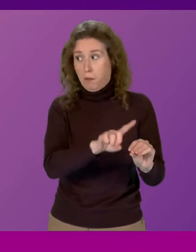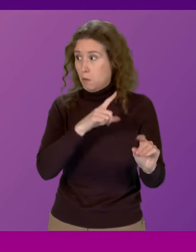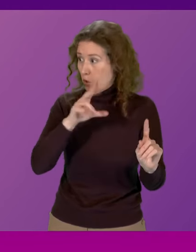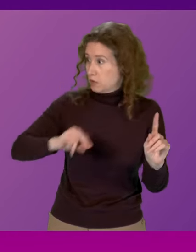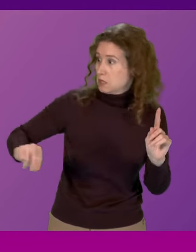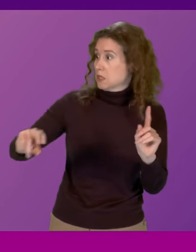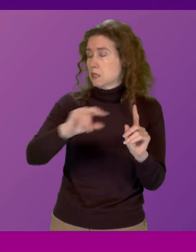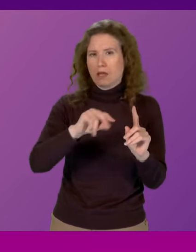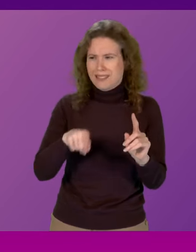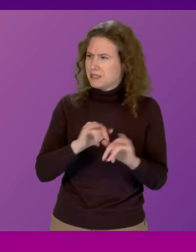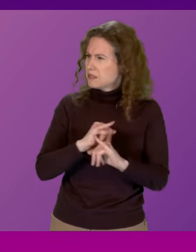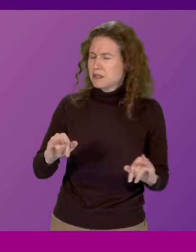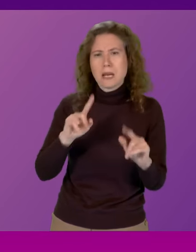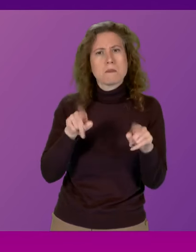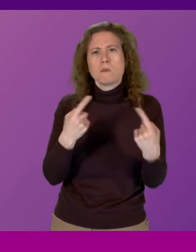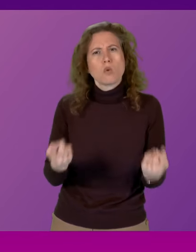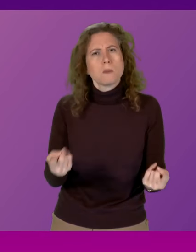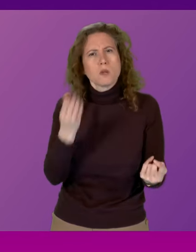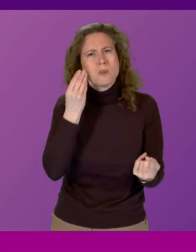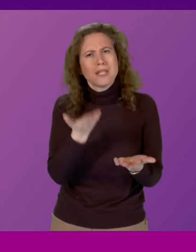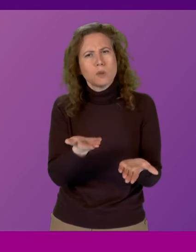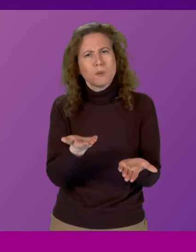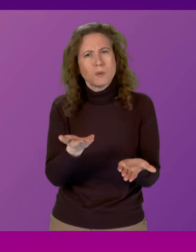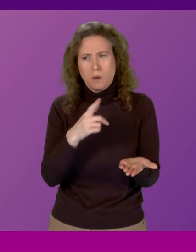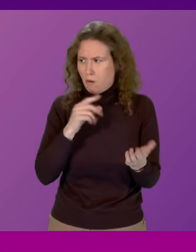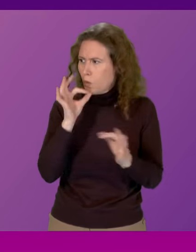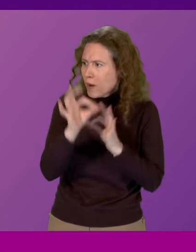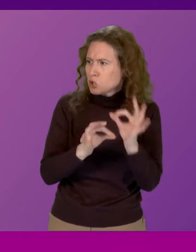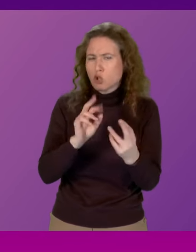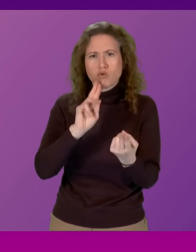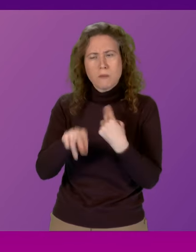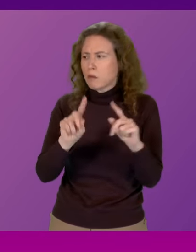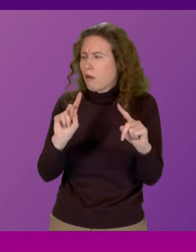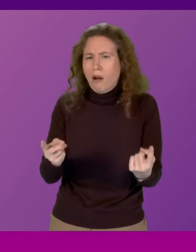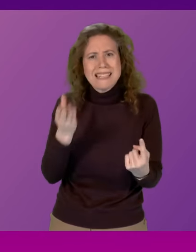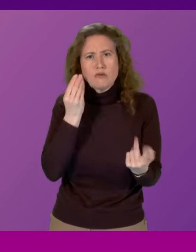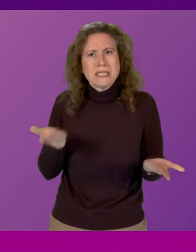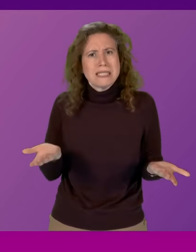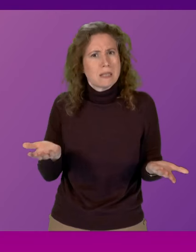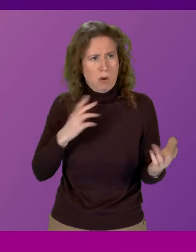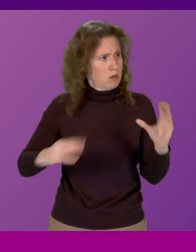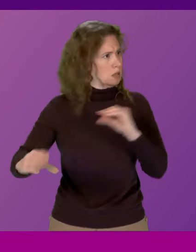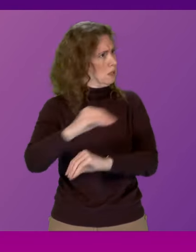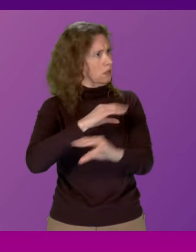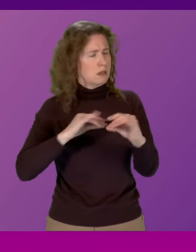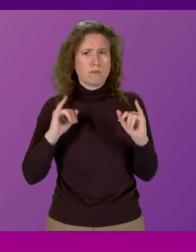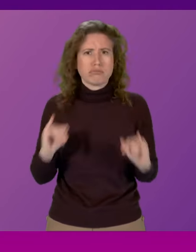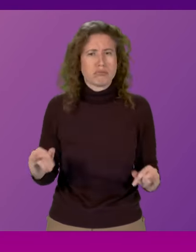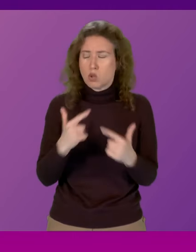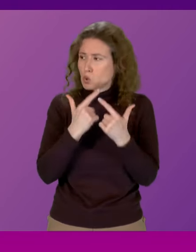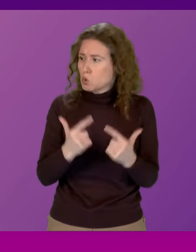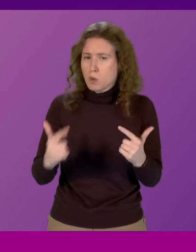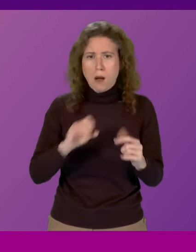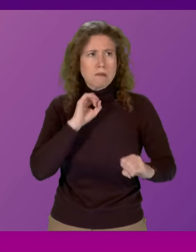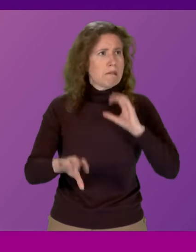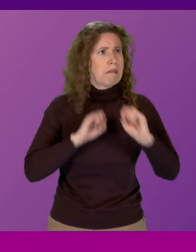It is absolutely impossible to hear any question or response being put at the moment because there is far too